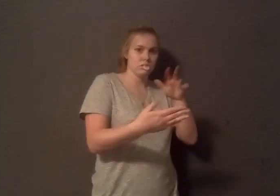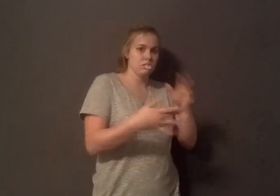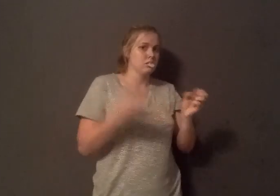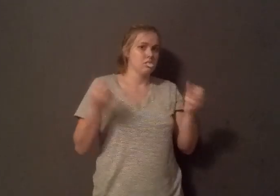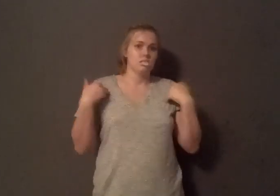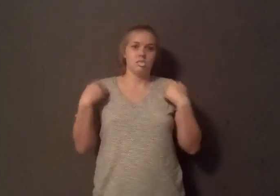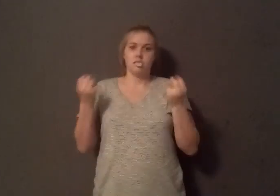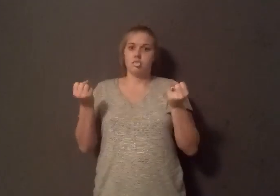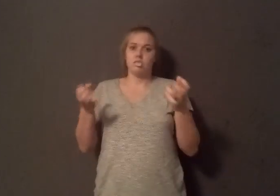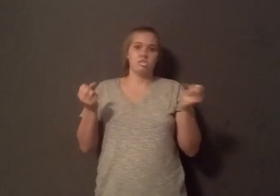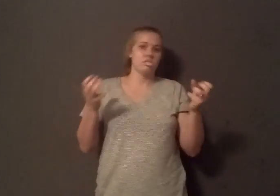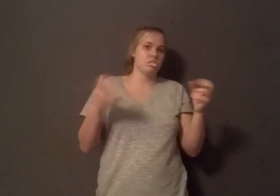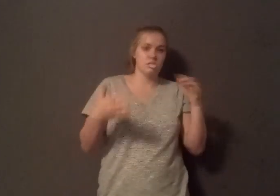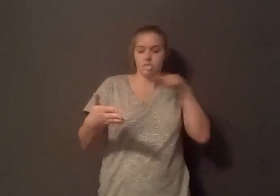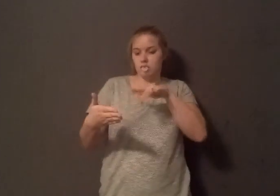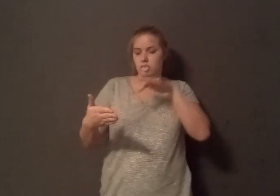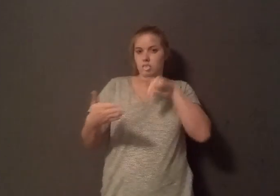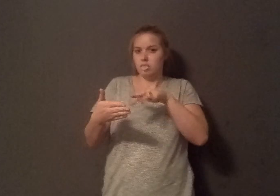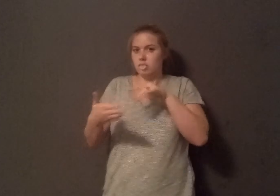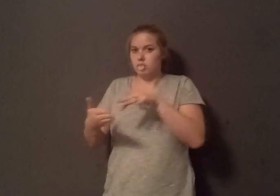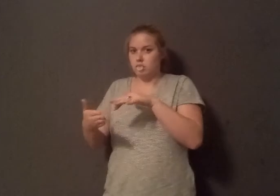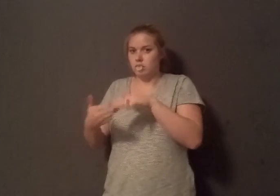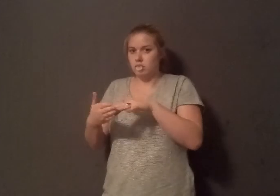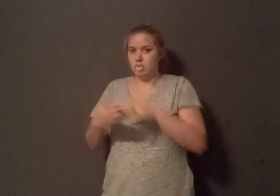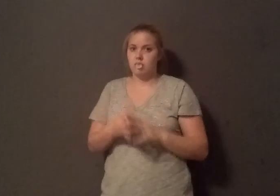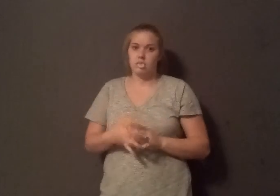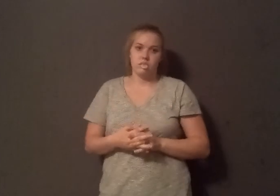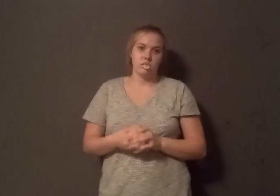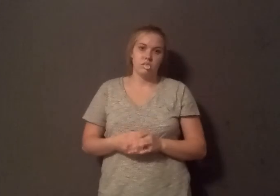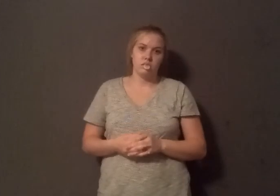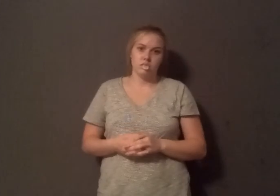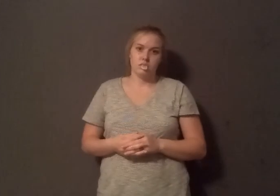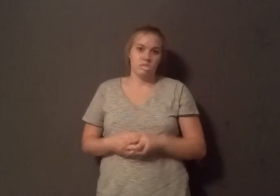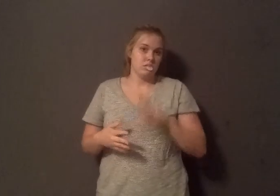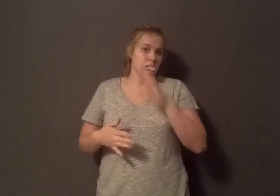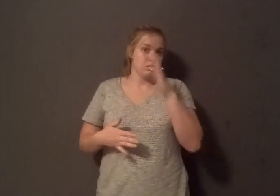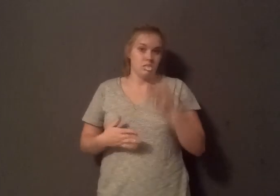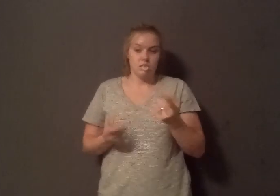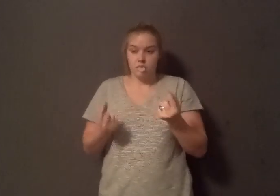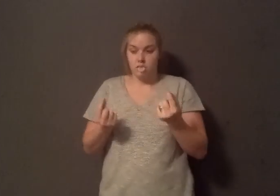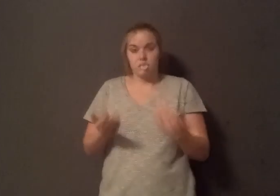lots of studies in the literature, many of which have never been replicated or